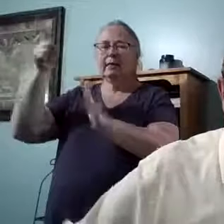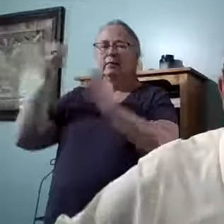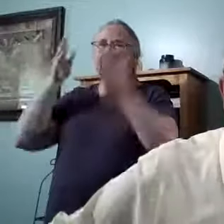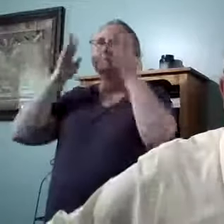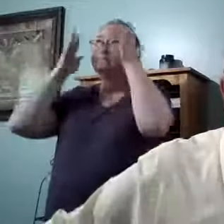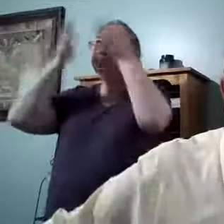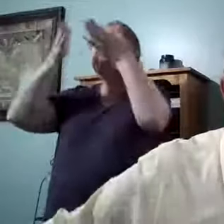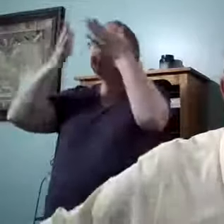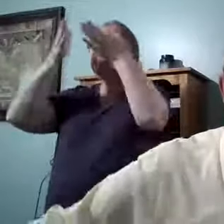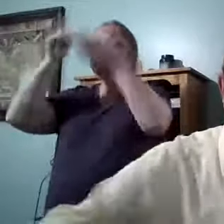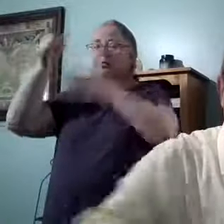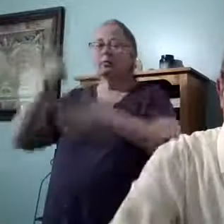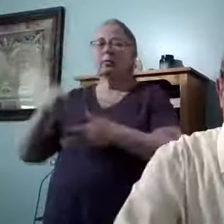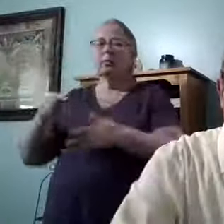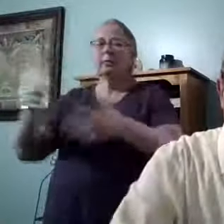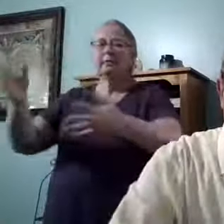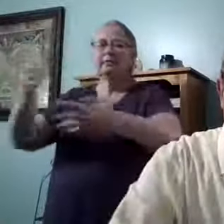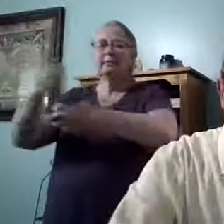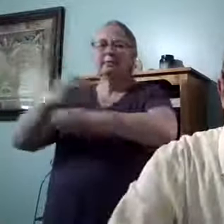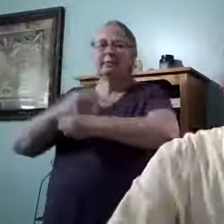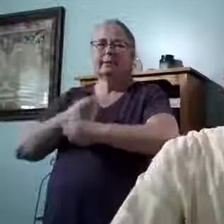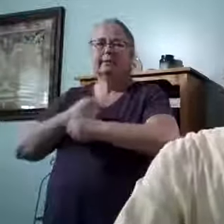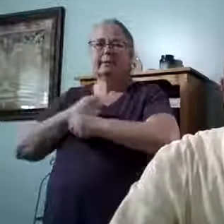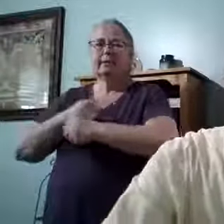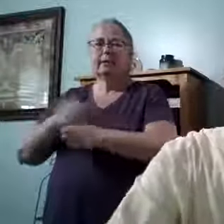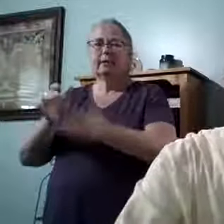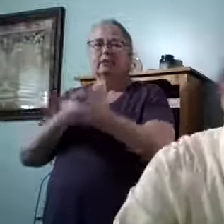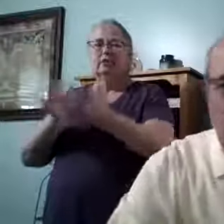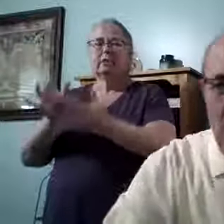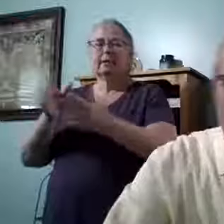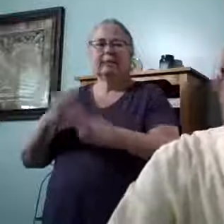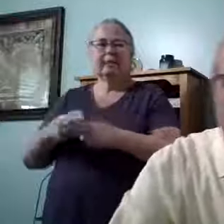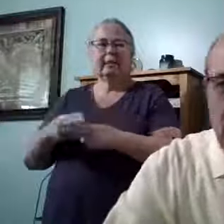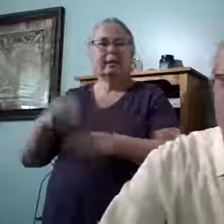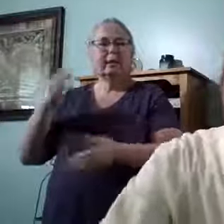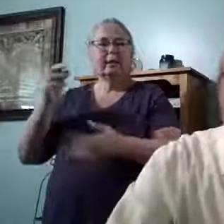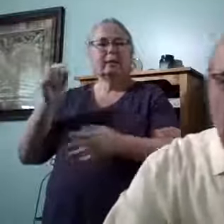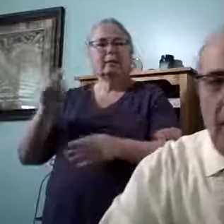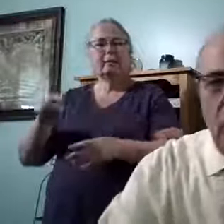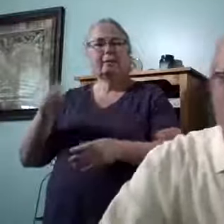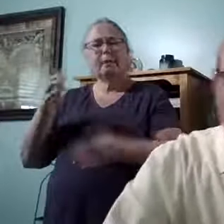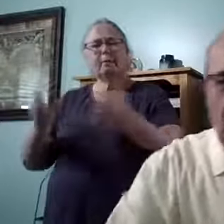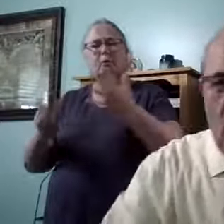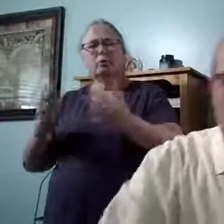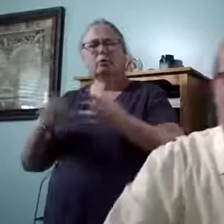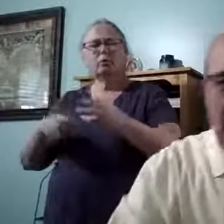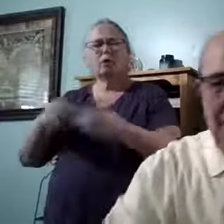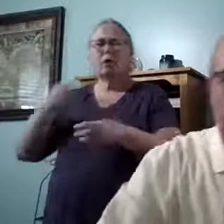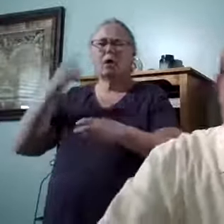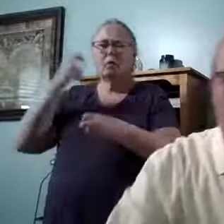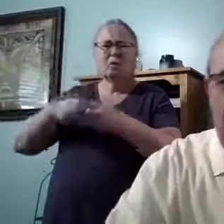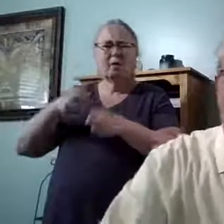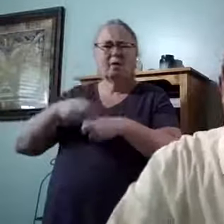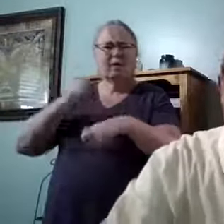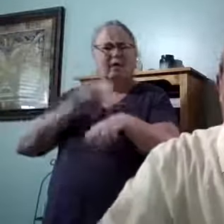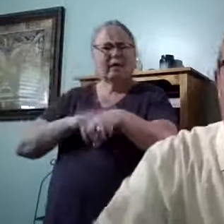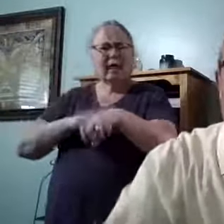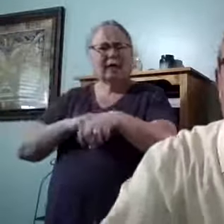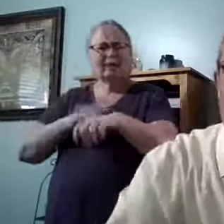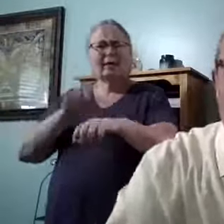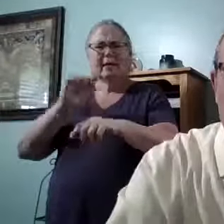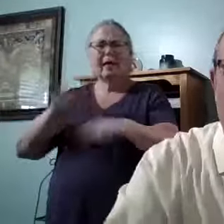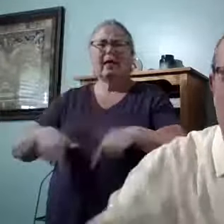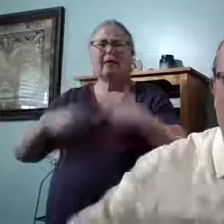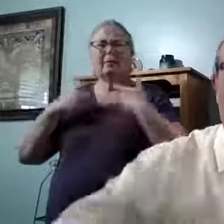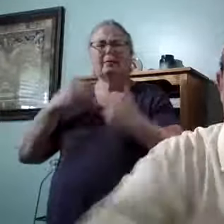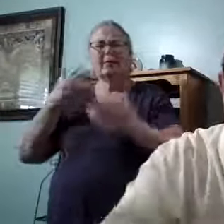I've got I'm embracing this in Jesus name. Yeah, we may be going through a rough storm. It might be a rough ride. It might